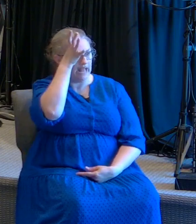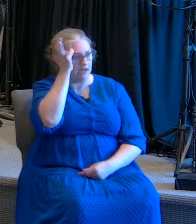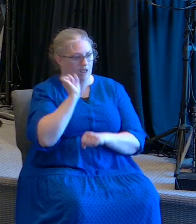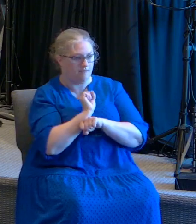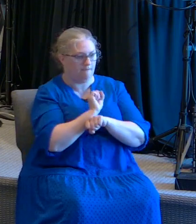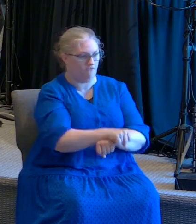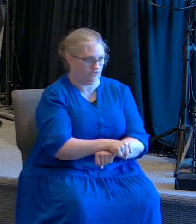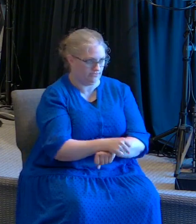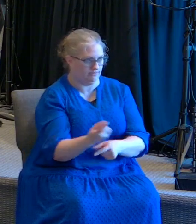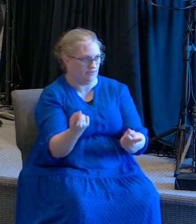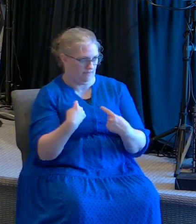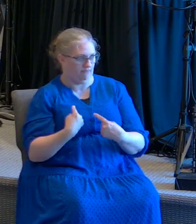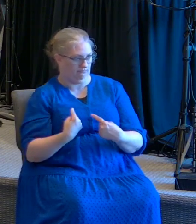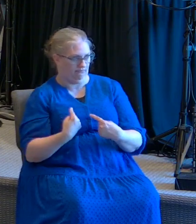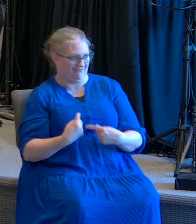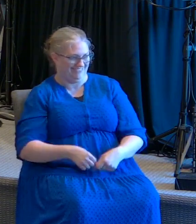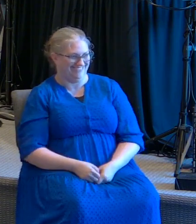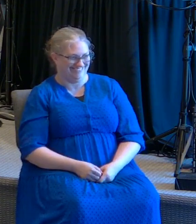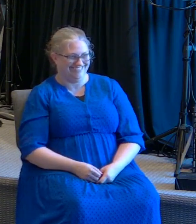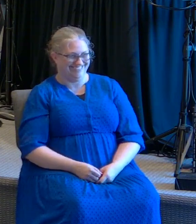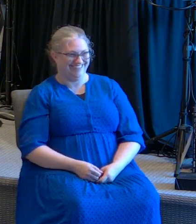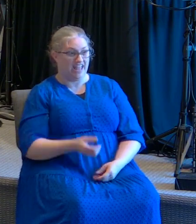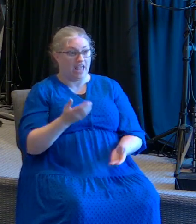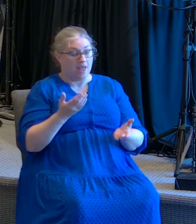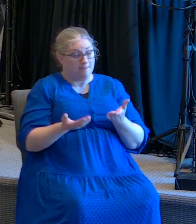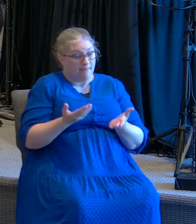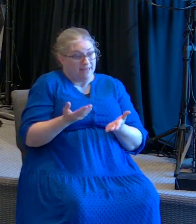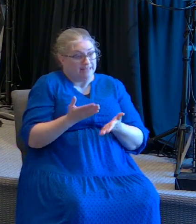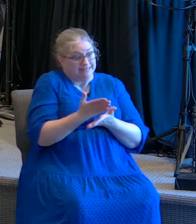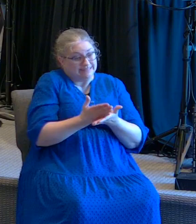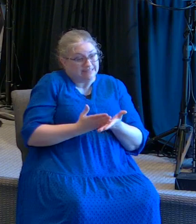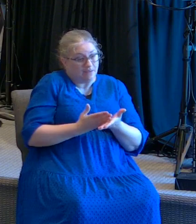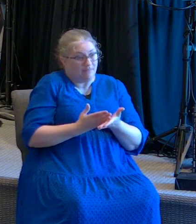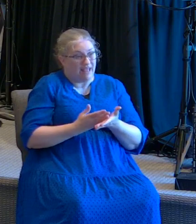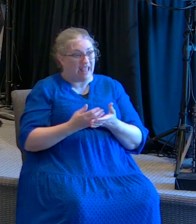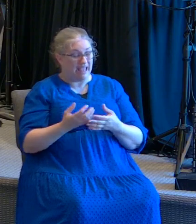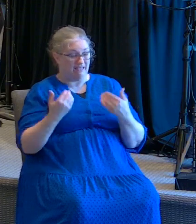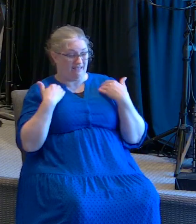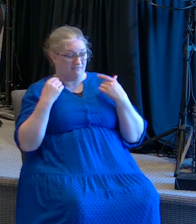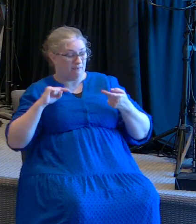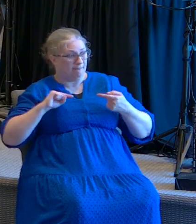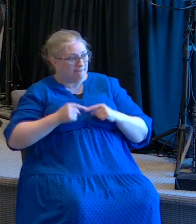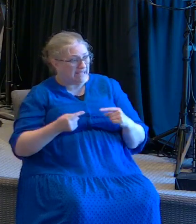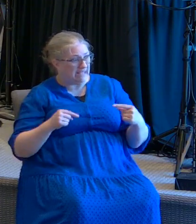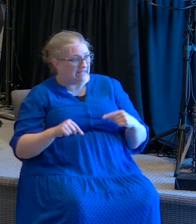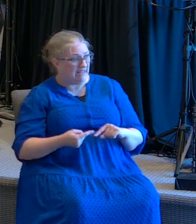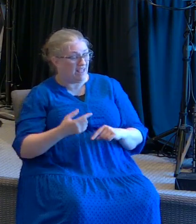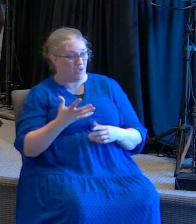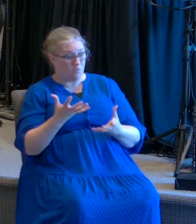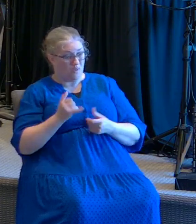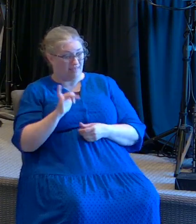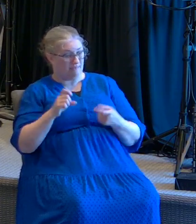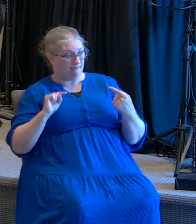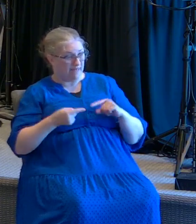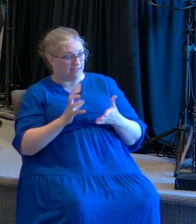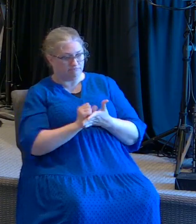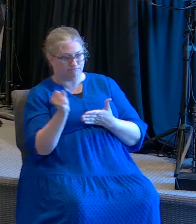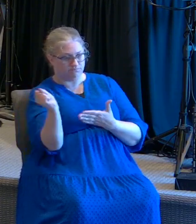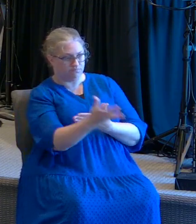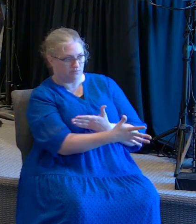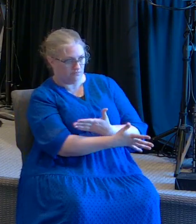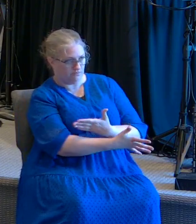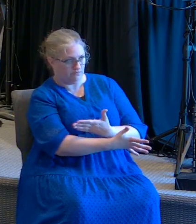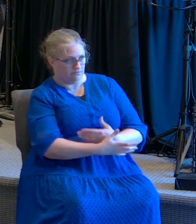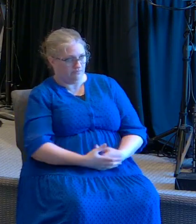porque sus padres los forzaron a venir. Some may be in pain and want that relieved. Algunos vienen porque tienen dolor y quieren ese